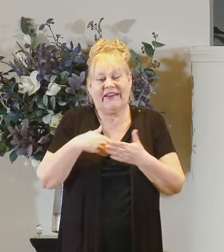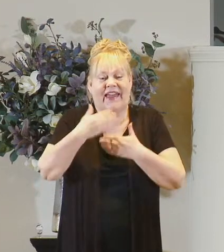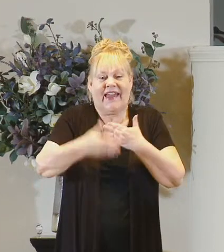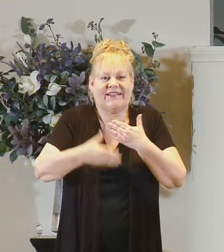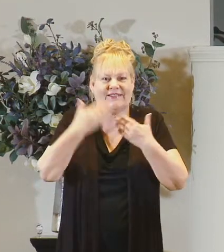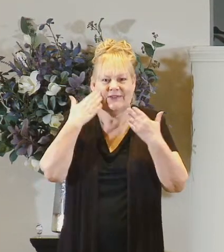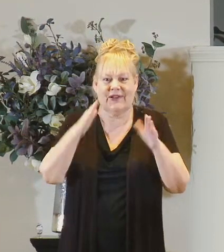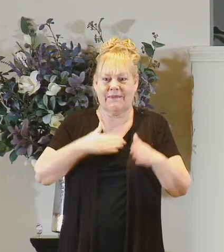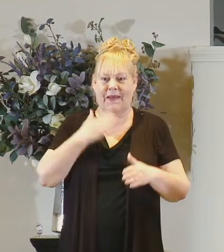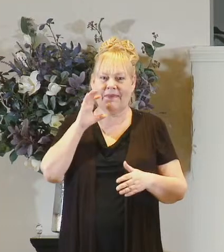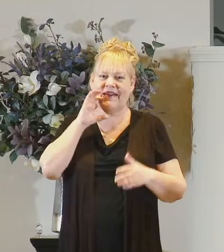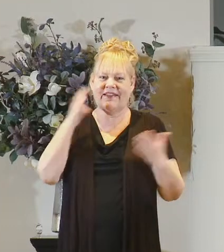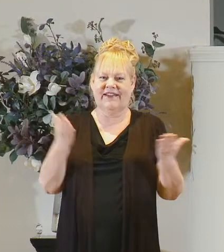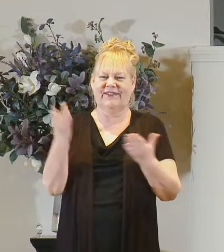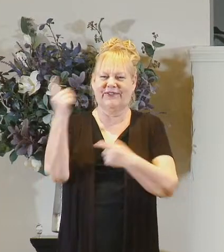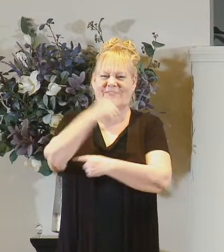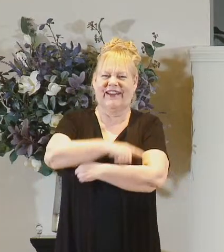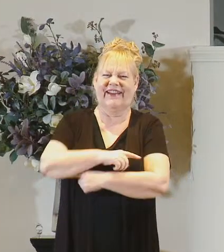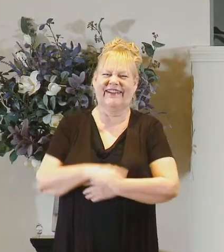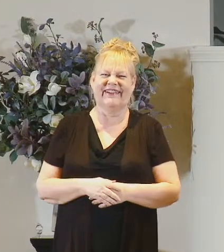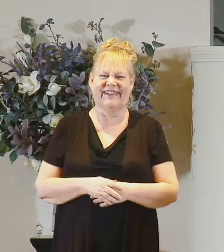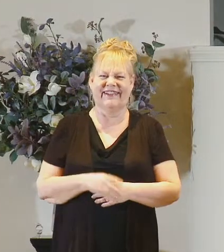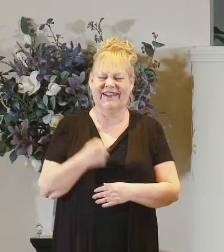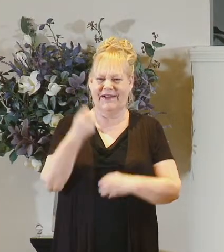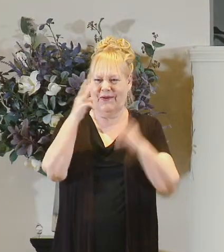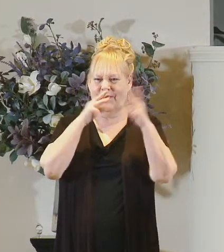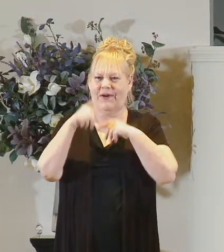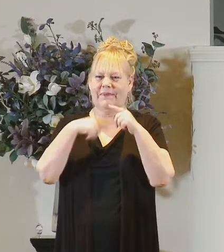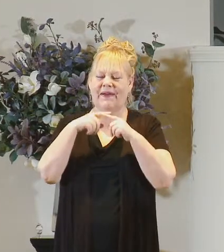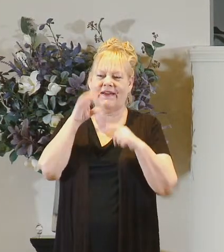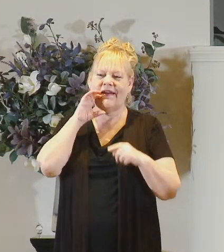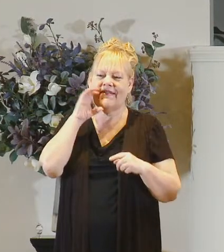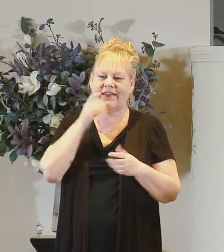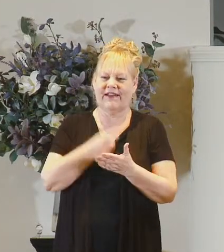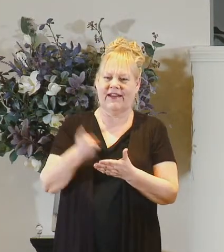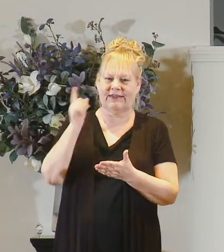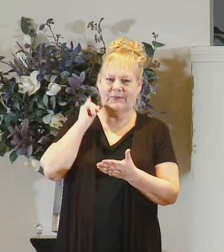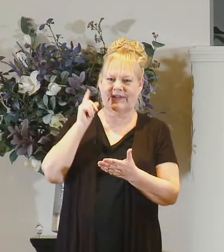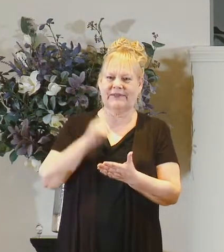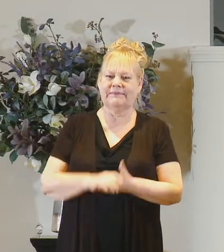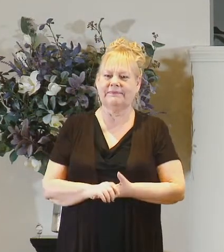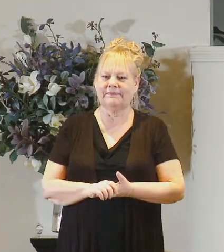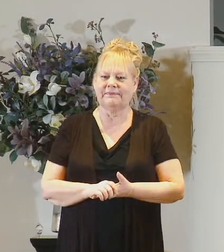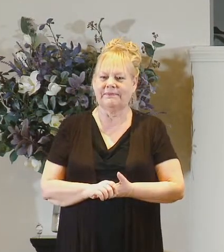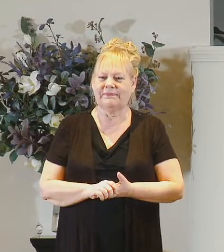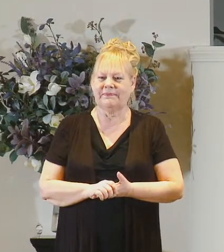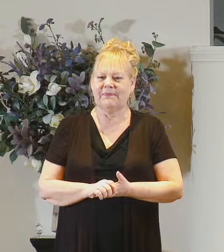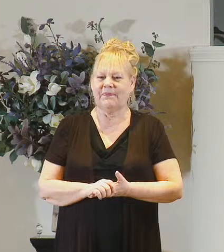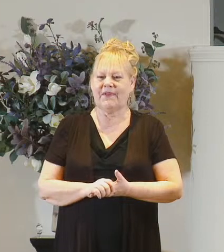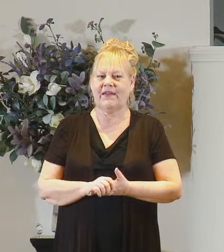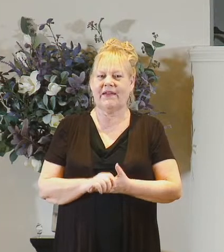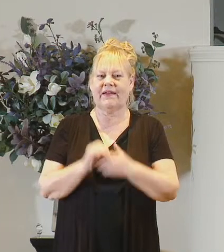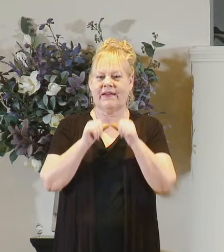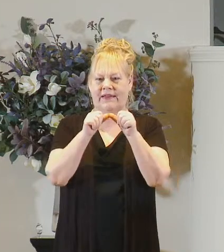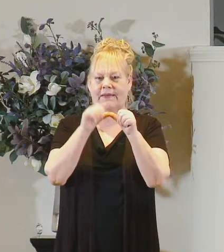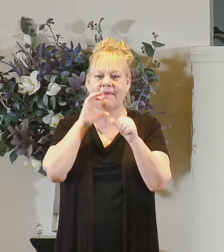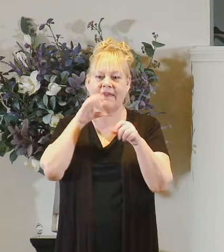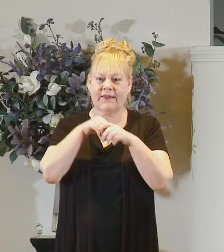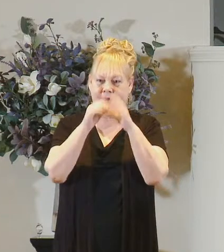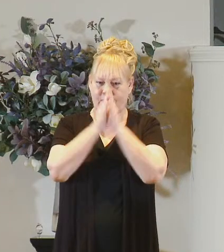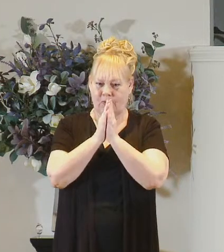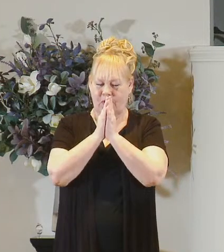i'm glad kathy's here today i was a little worried about kathy last week um keep her in your prayers